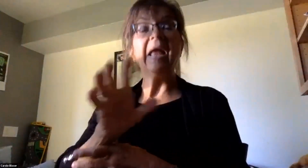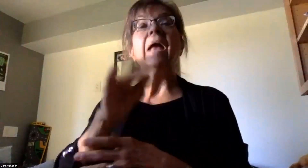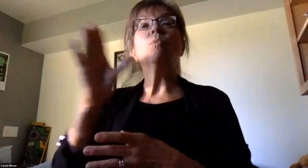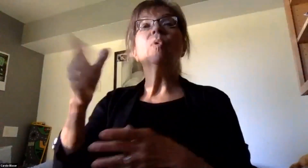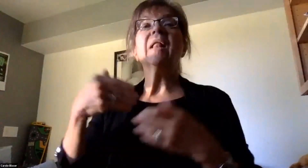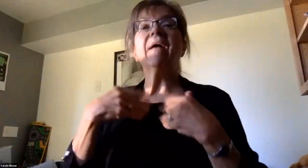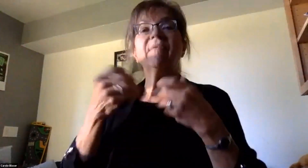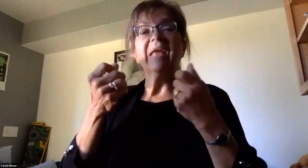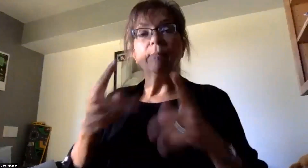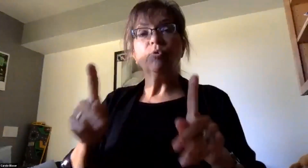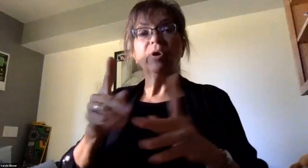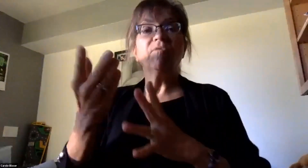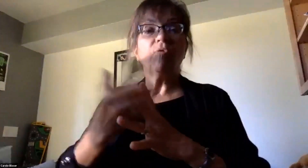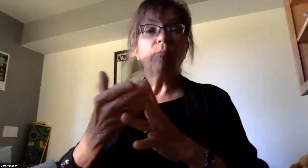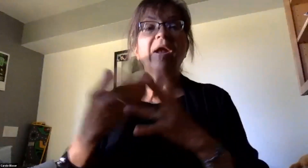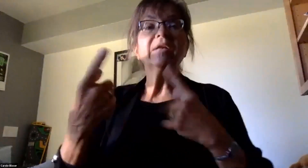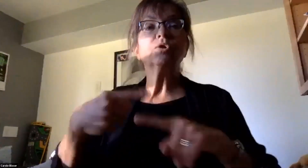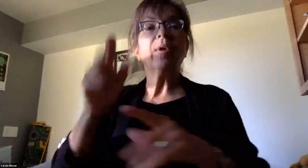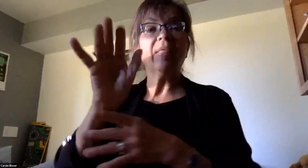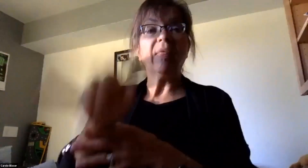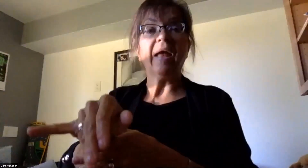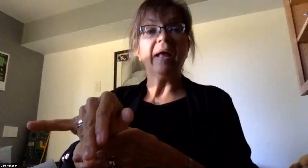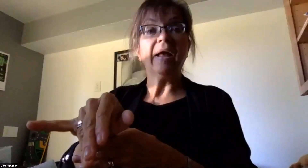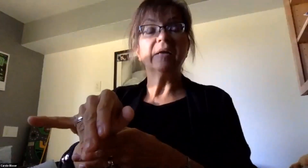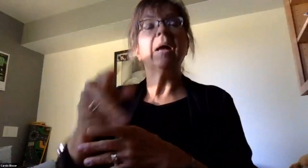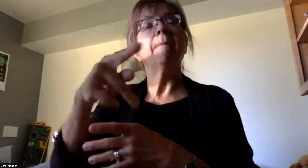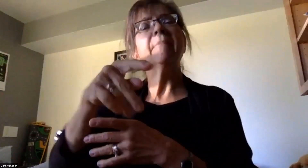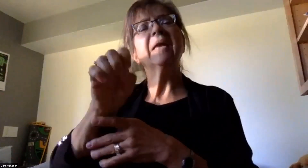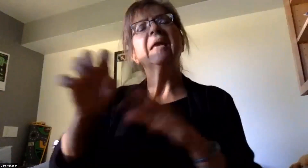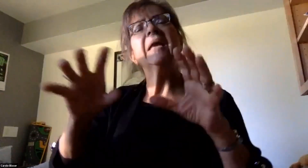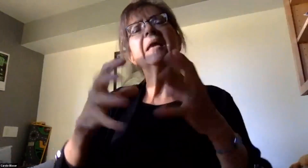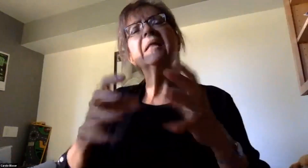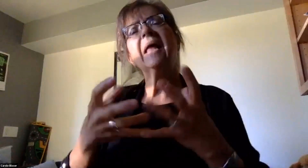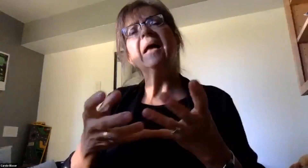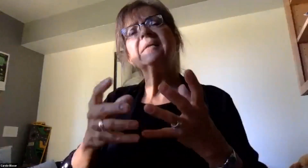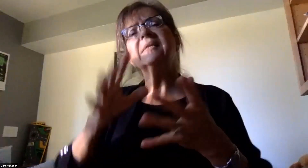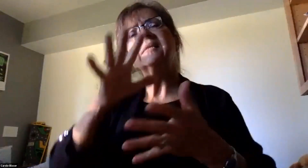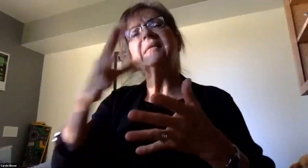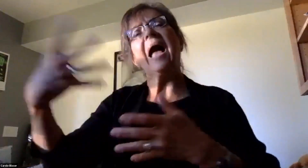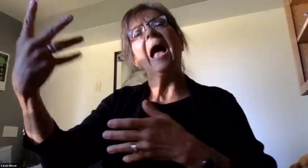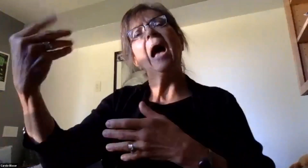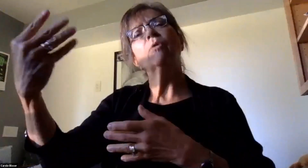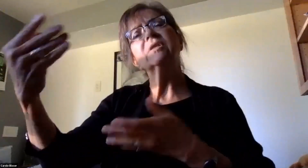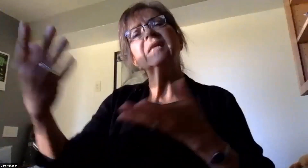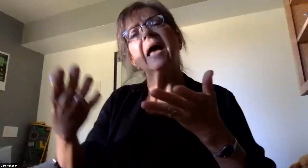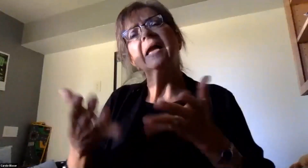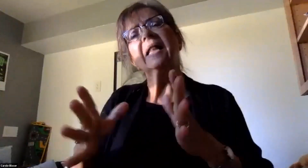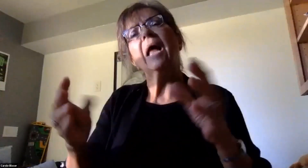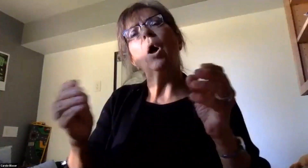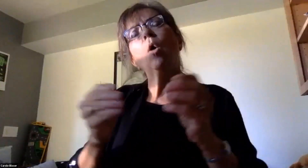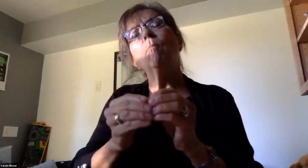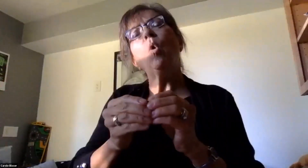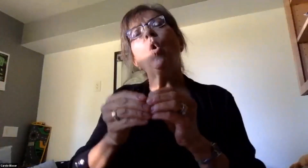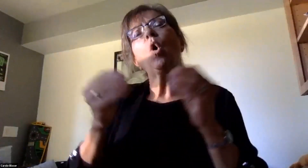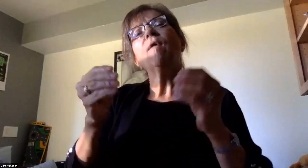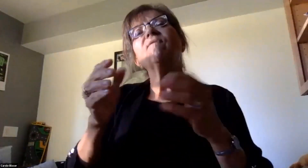mask breaks periodically during the class. PE classes scheduled outside will allow for more flexibility in mask breaks.